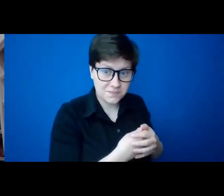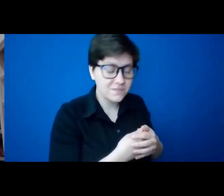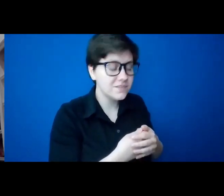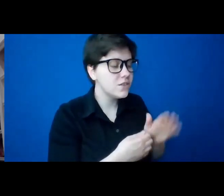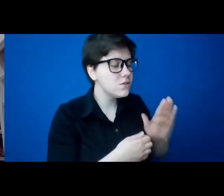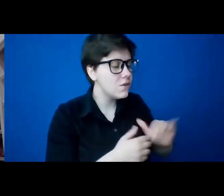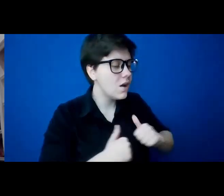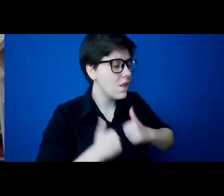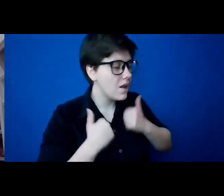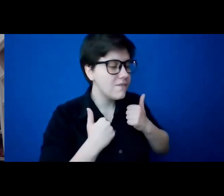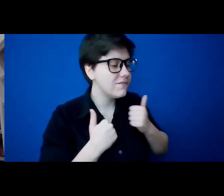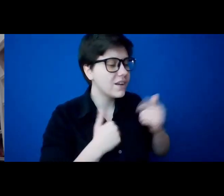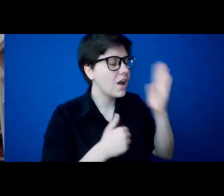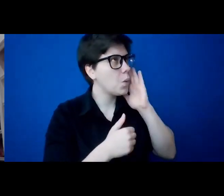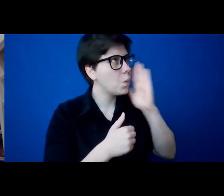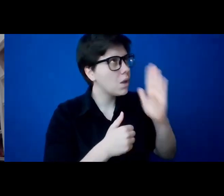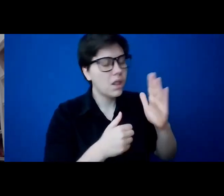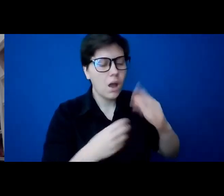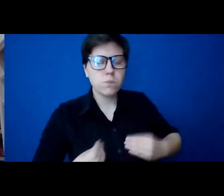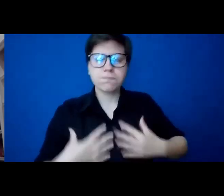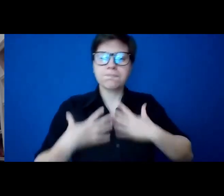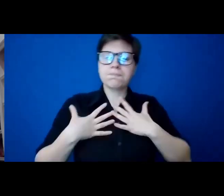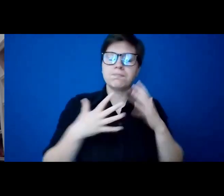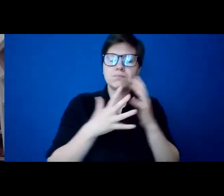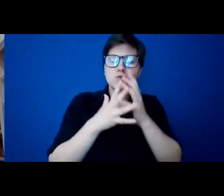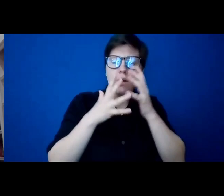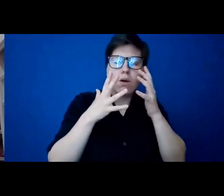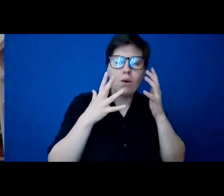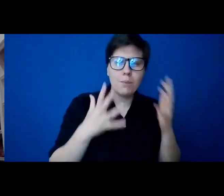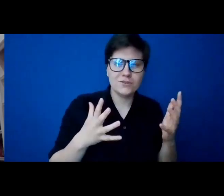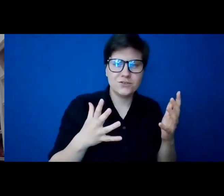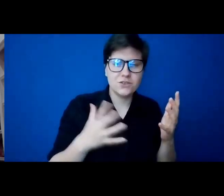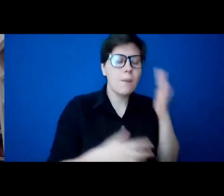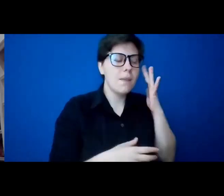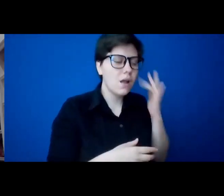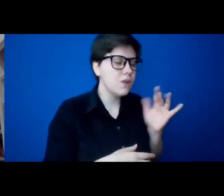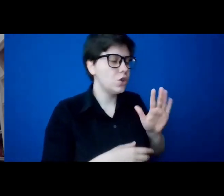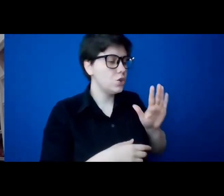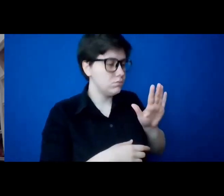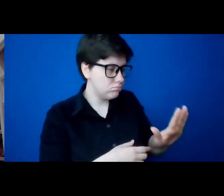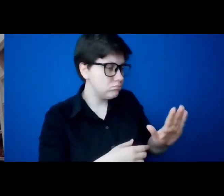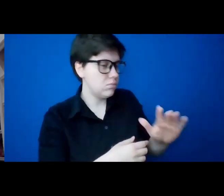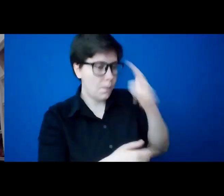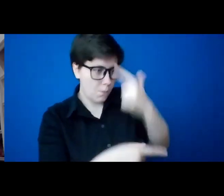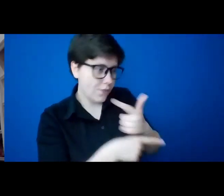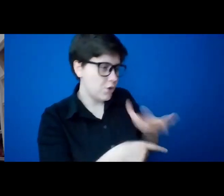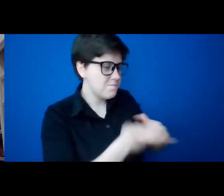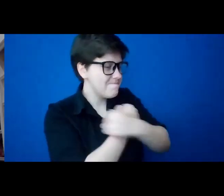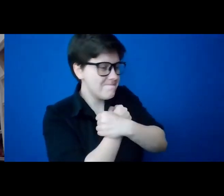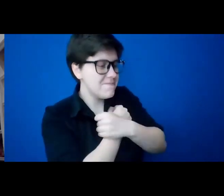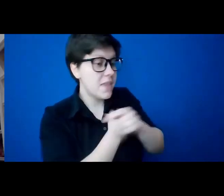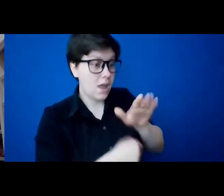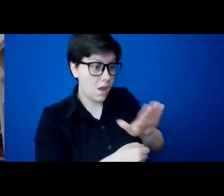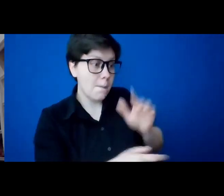life will be infinitely enriched because of your love for your brother, and your brother's